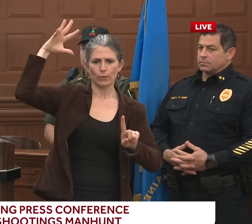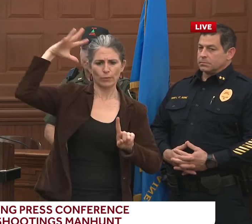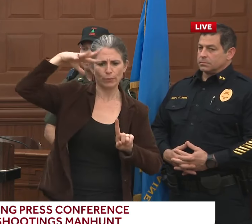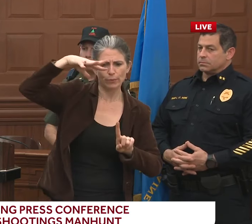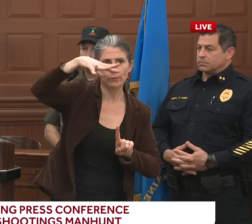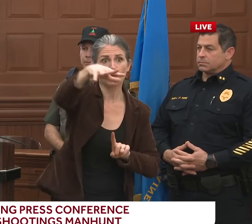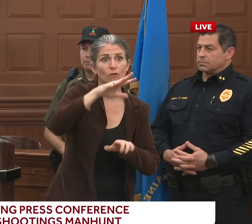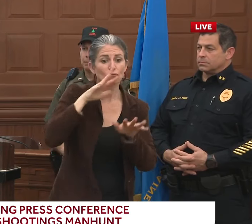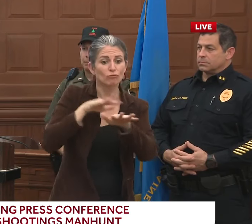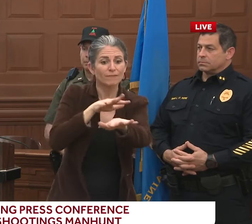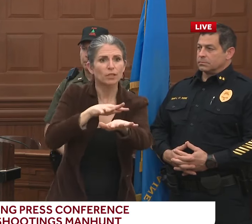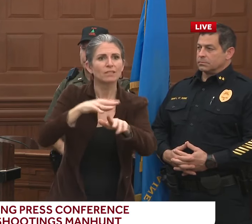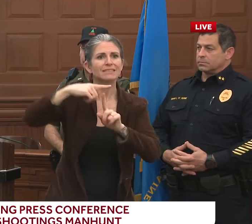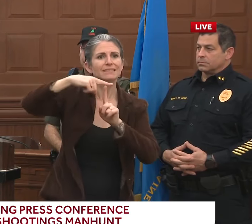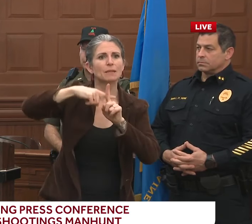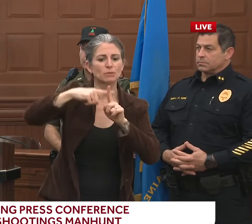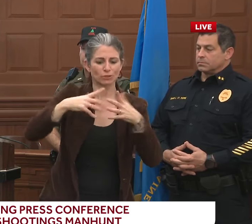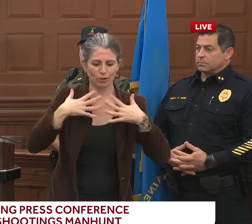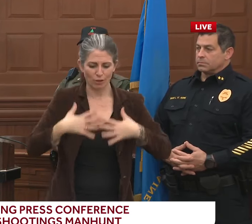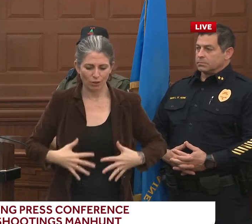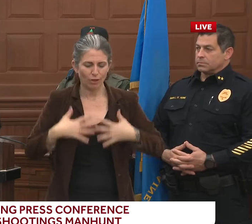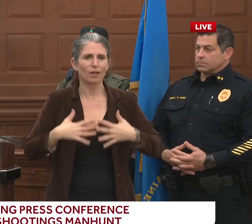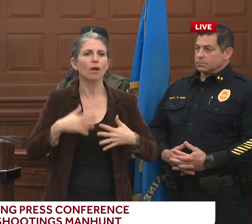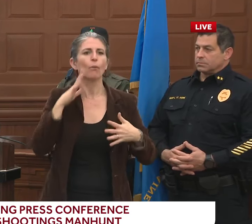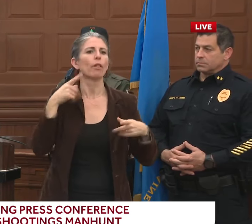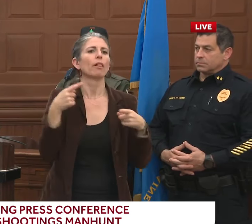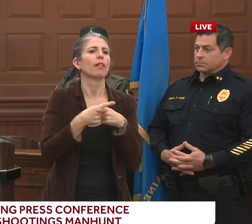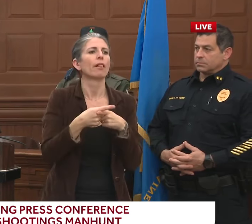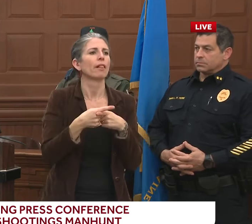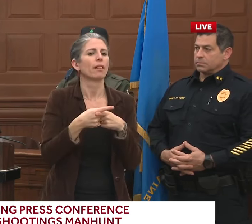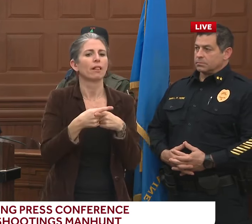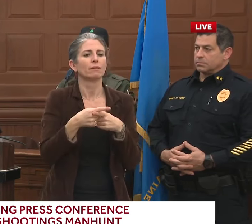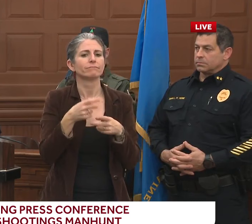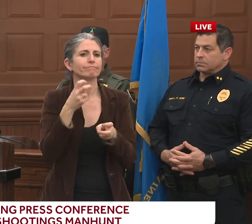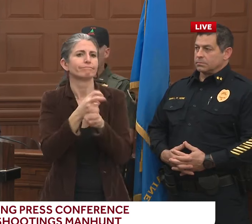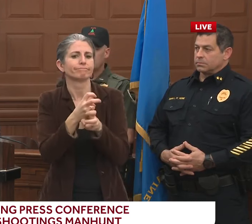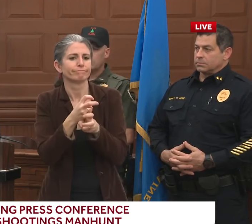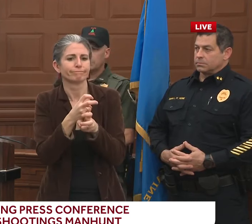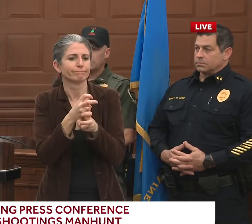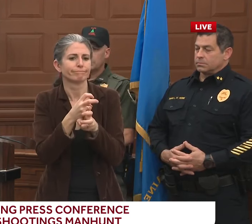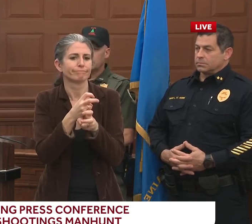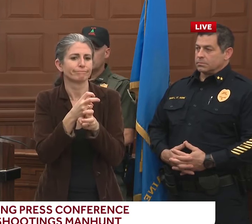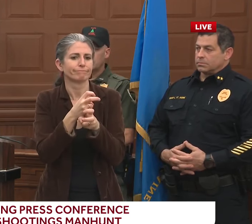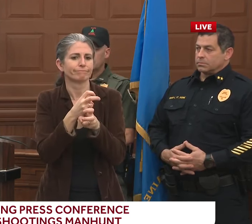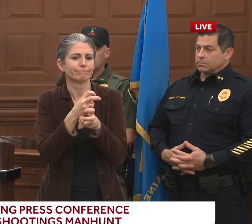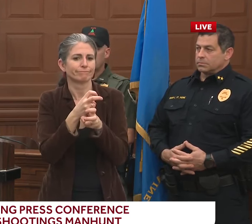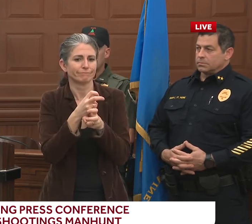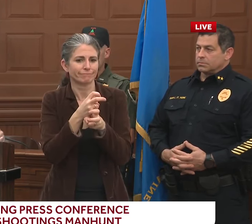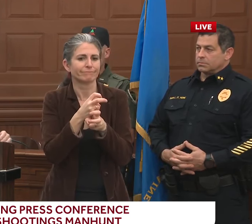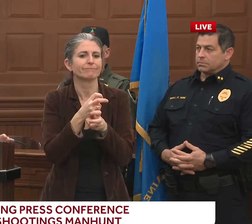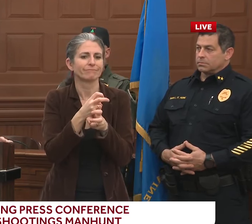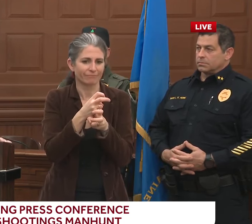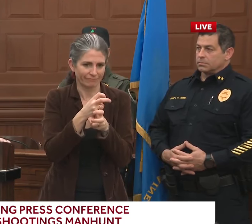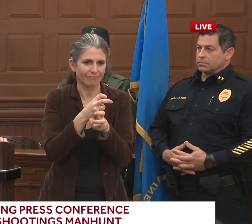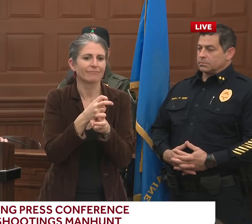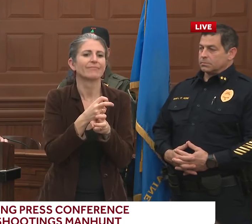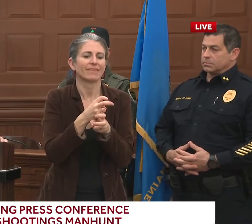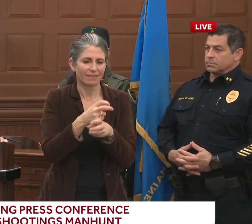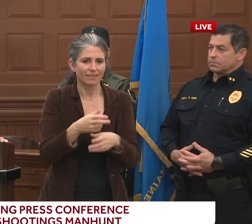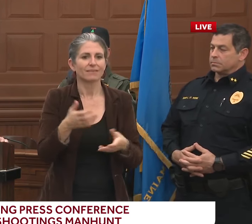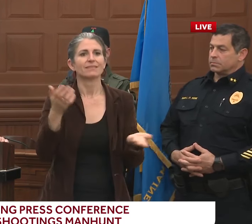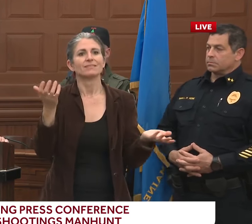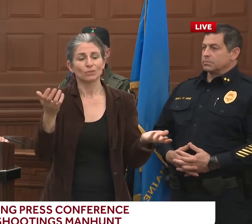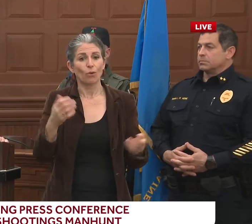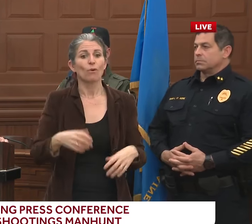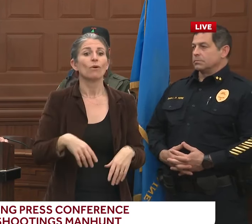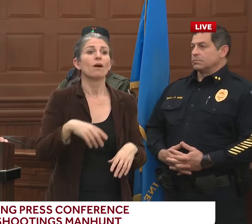So it does definitely vary. If it's cold for the suspect, it's certainly cold for our officers as well and all those different things. We're certainly prepared